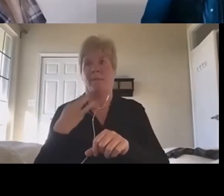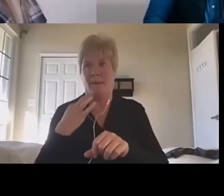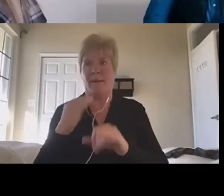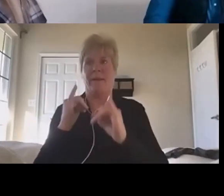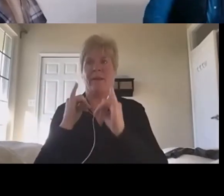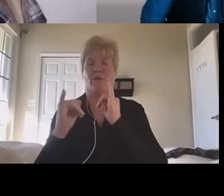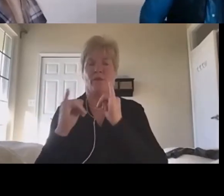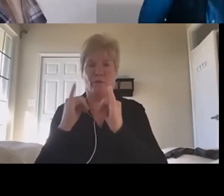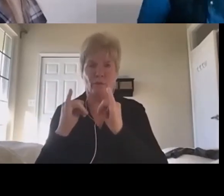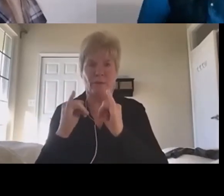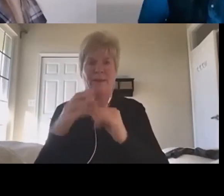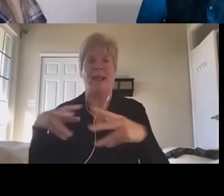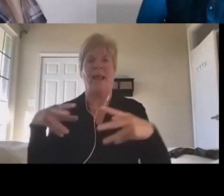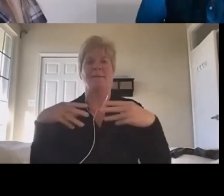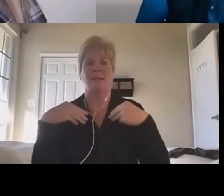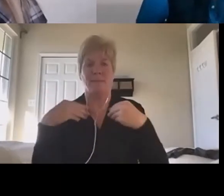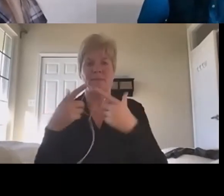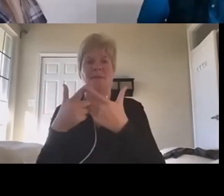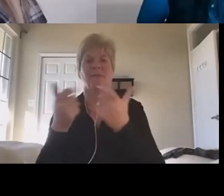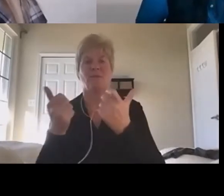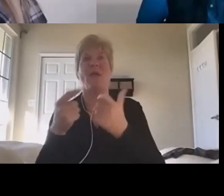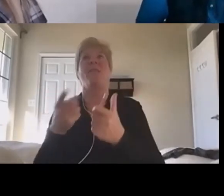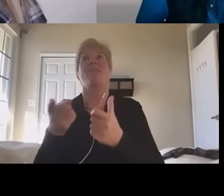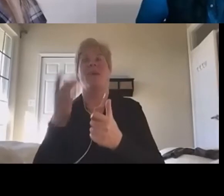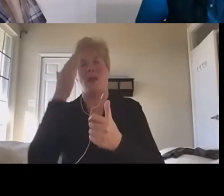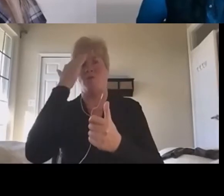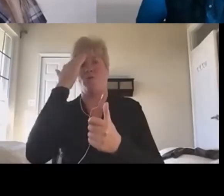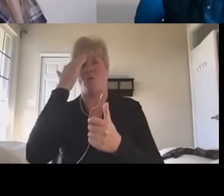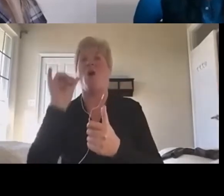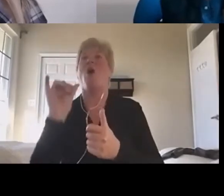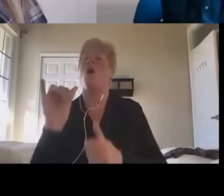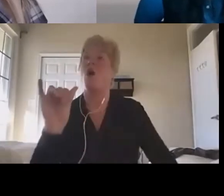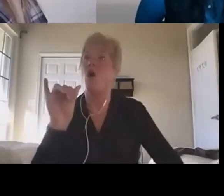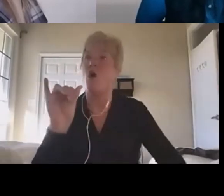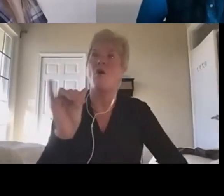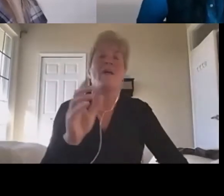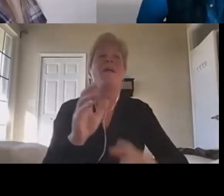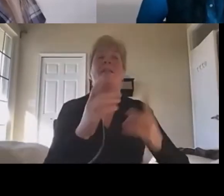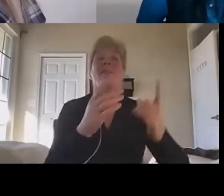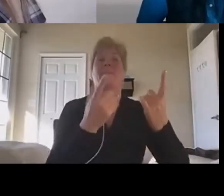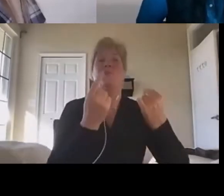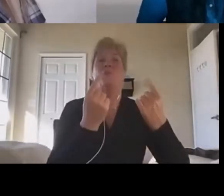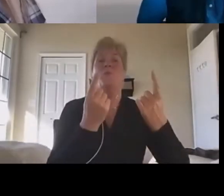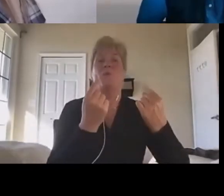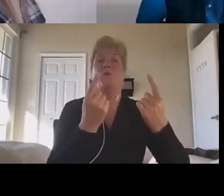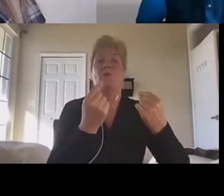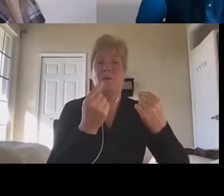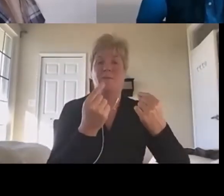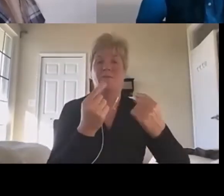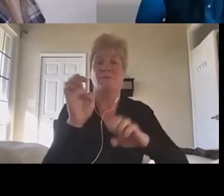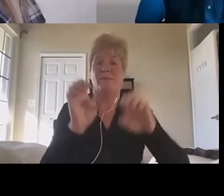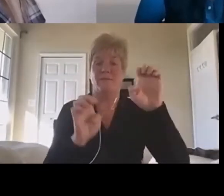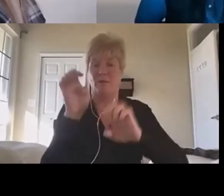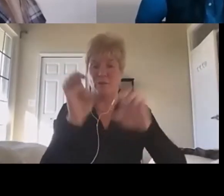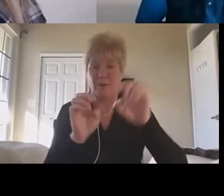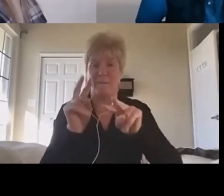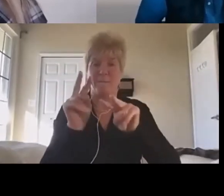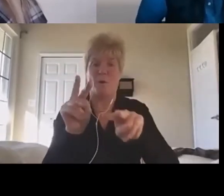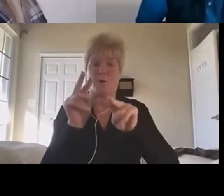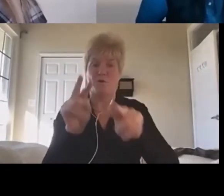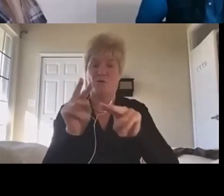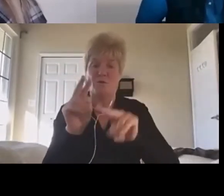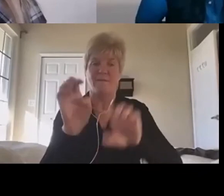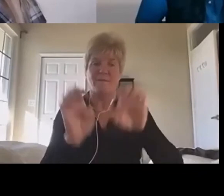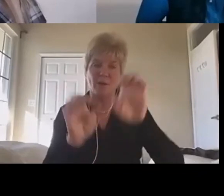you know, doing your interviews and then you get the bomb of this is what we're going to use to, to monitor you, evaluate you,